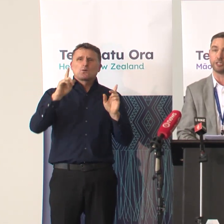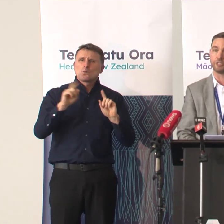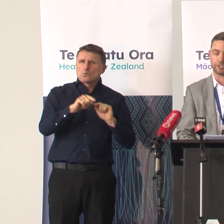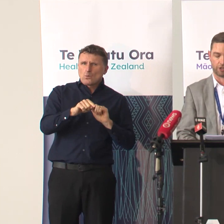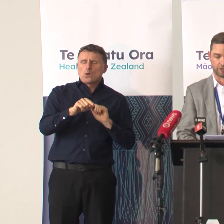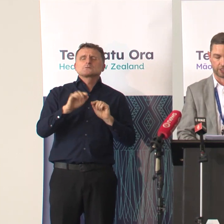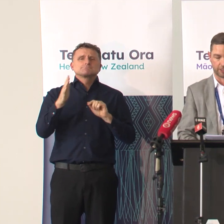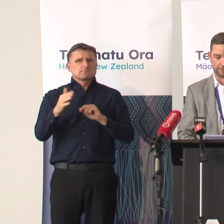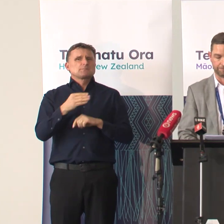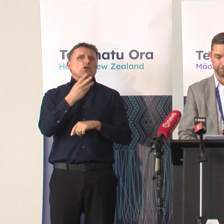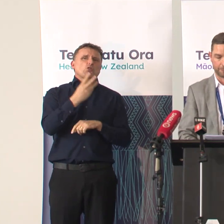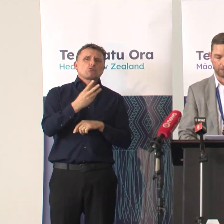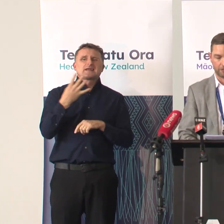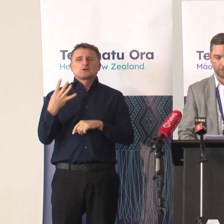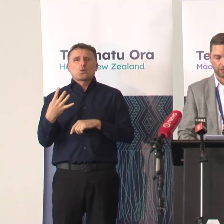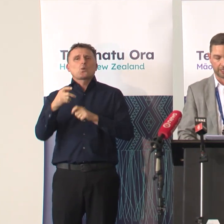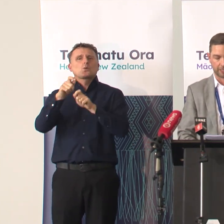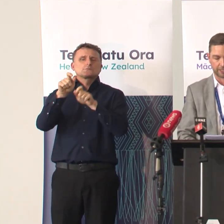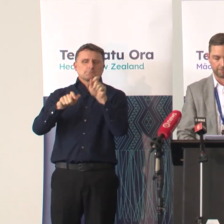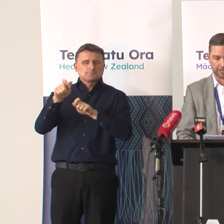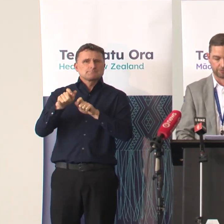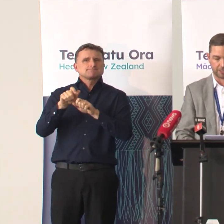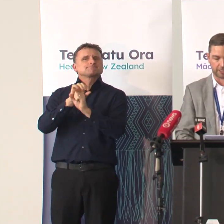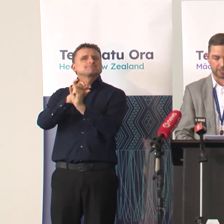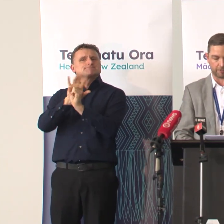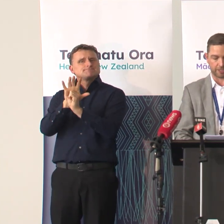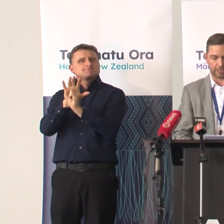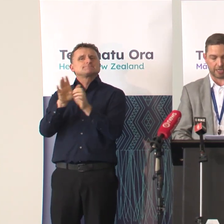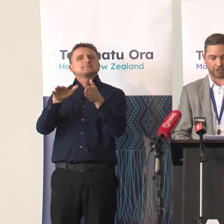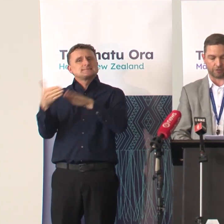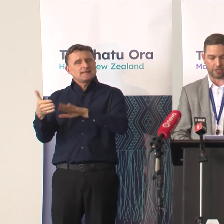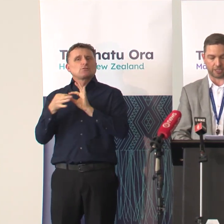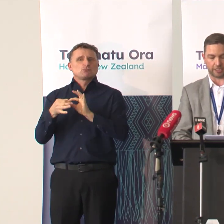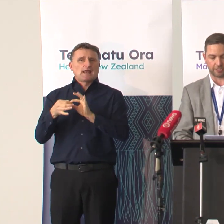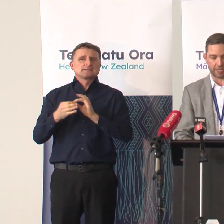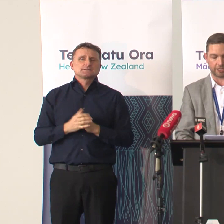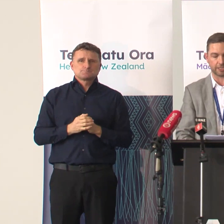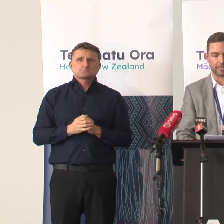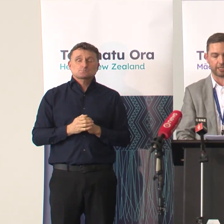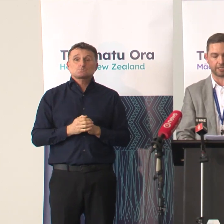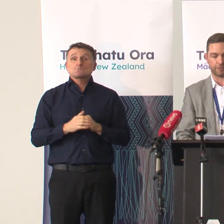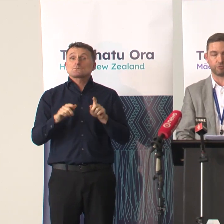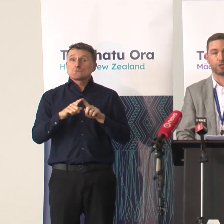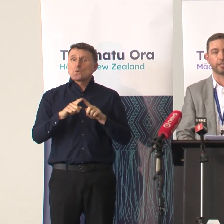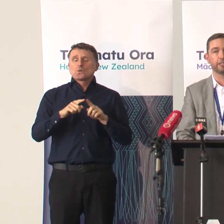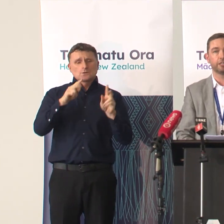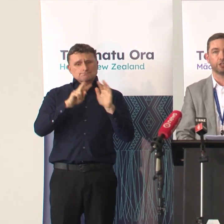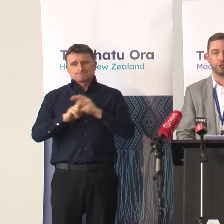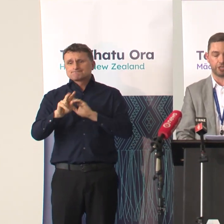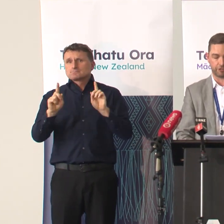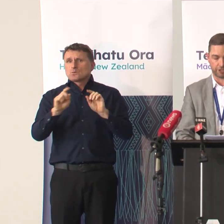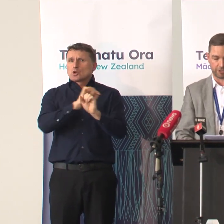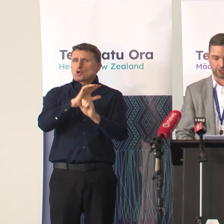attributed to COVID-19. Taking a step back from today's numbers, COVID-19 surveillance is telling us that broadly,